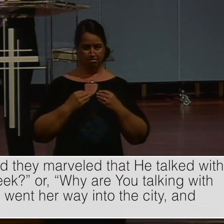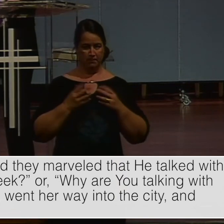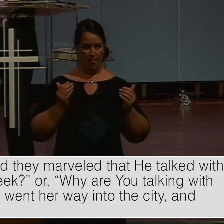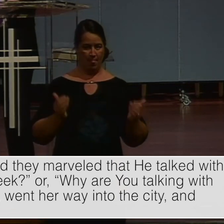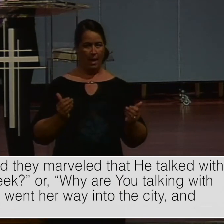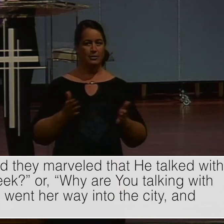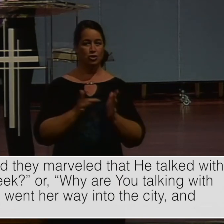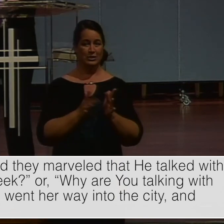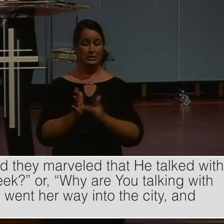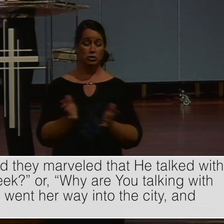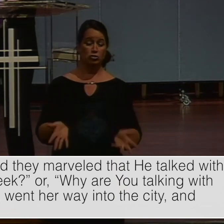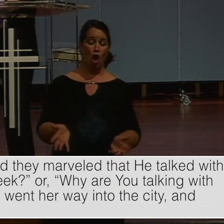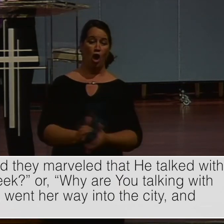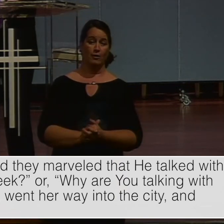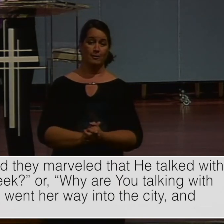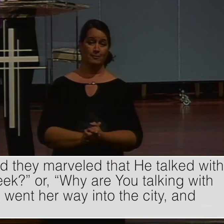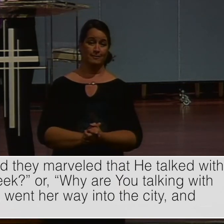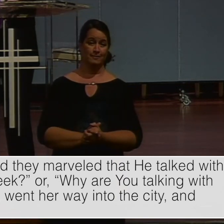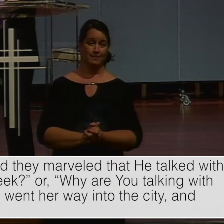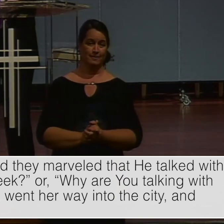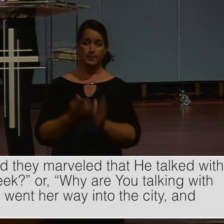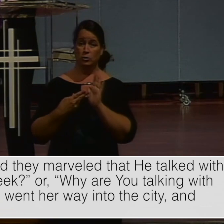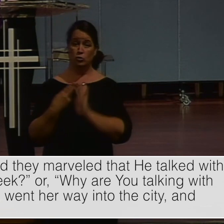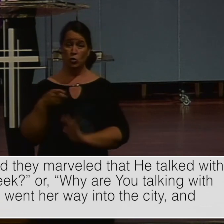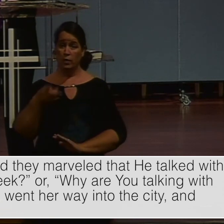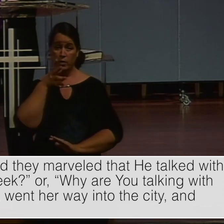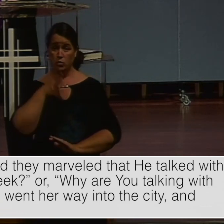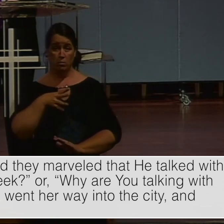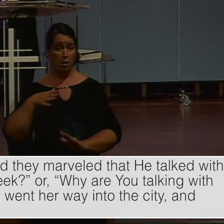Right there. The truth. Truth is. She did not. Yet. Understand.